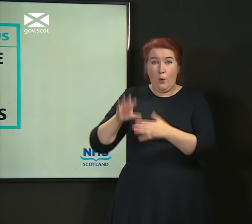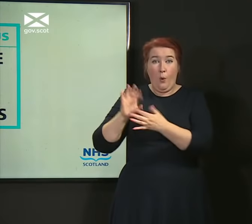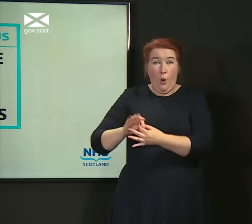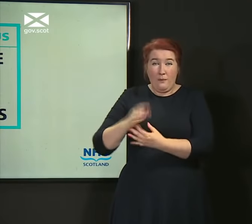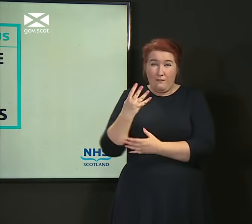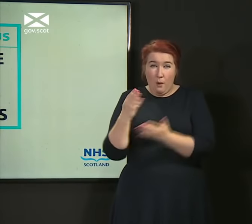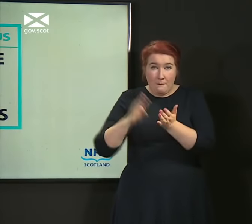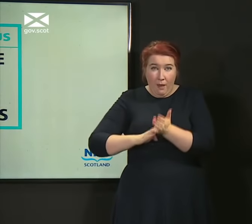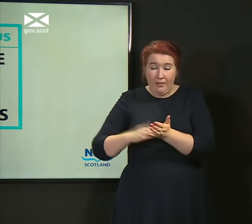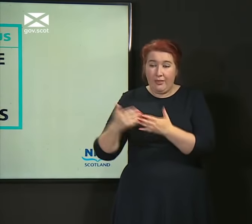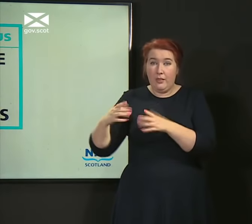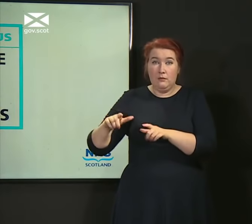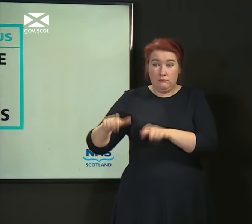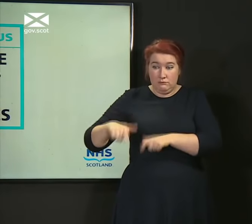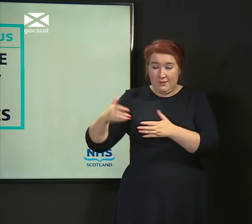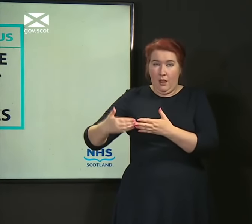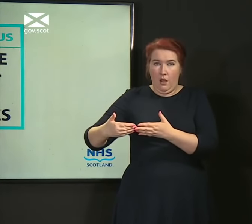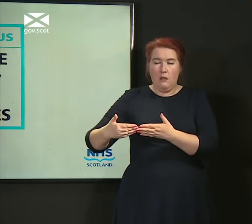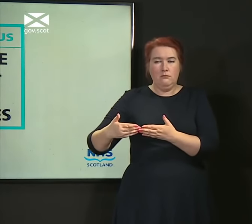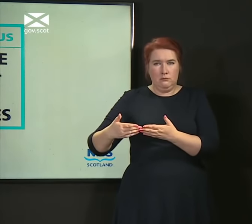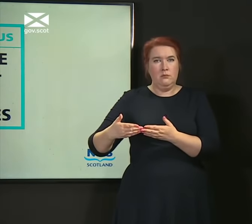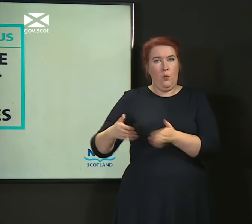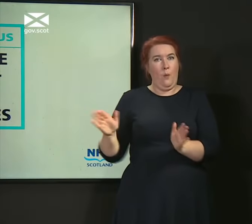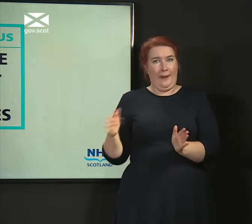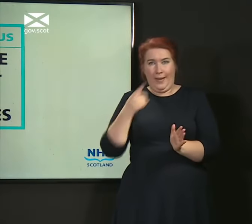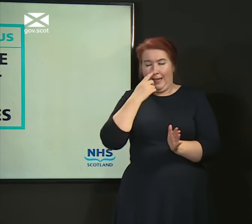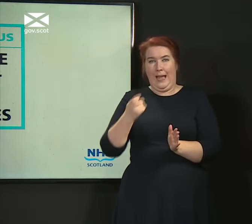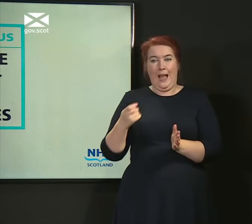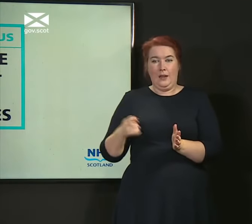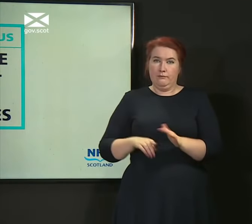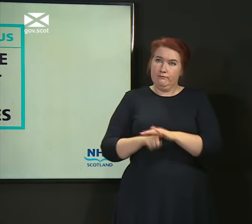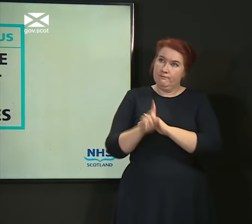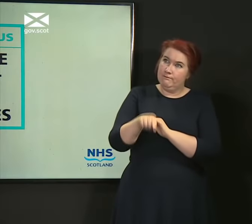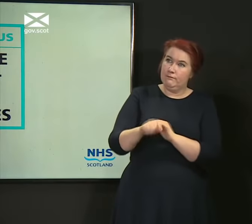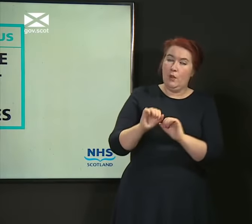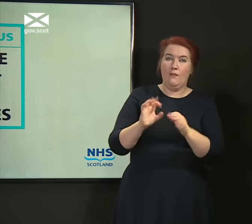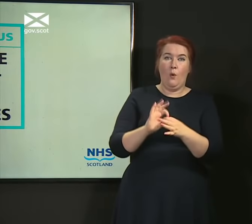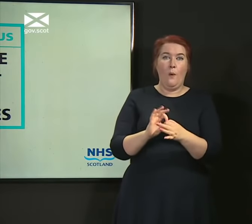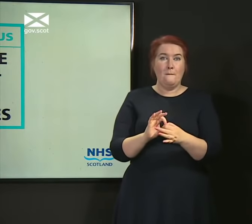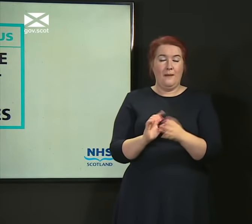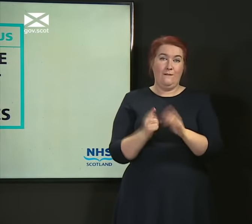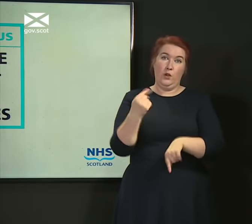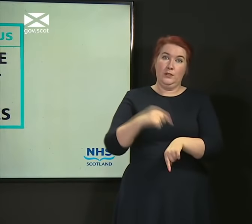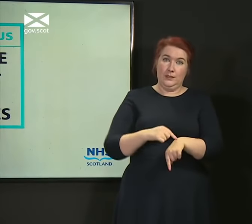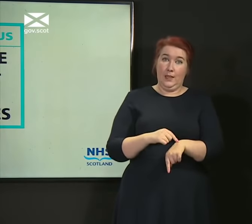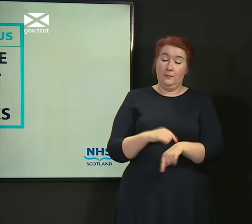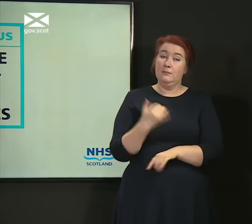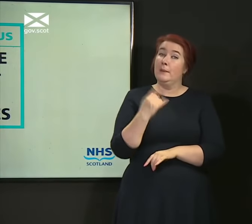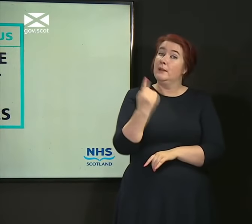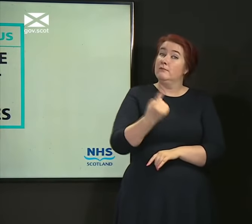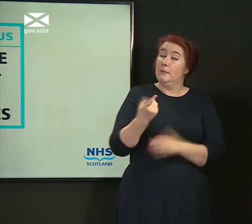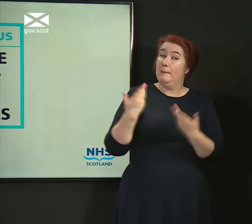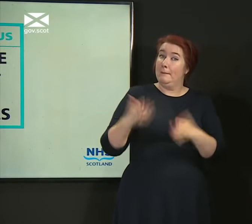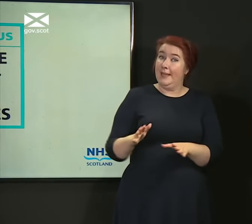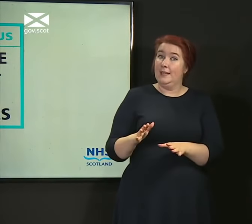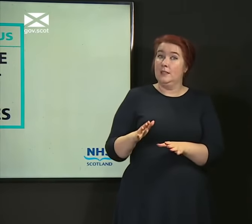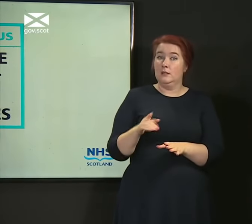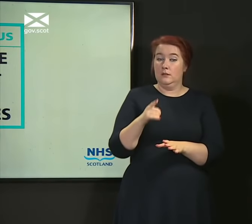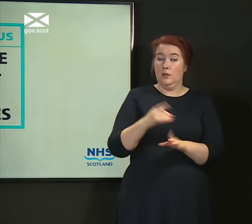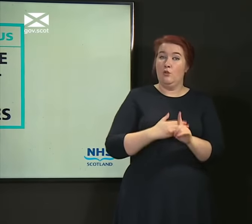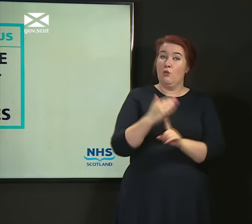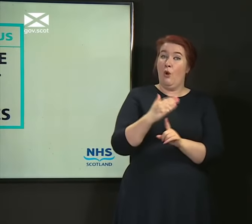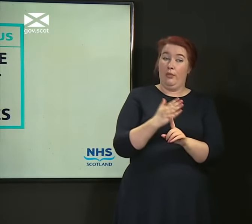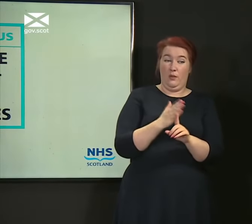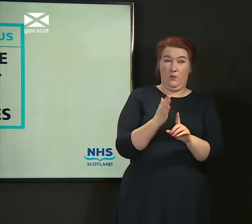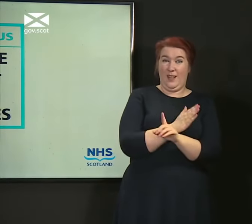now potentially come out of their homes for the first time. If you have been in these areas in the north of